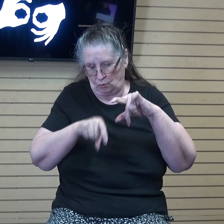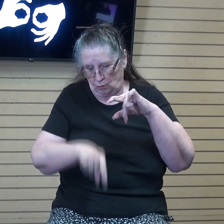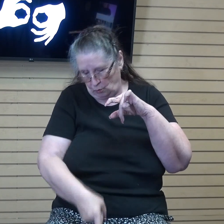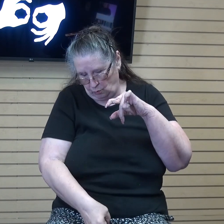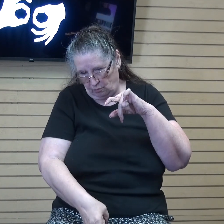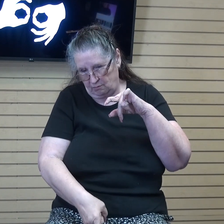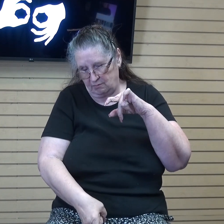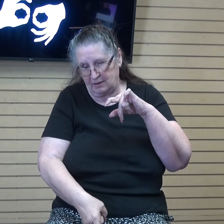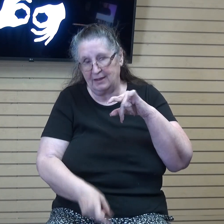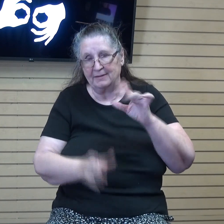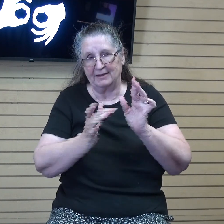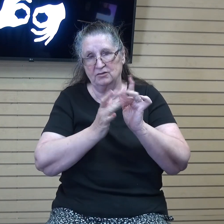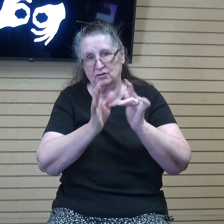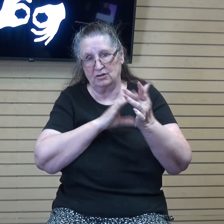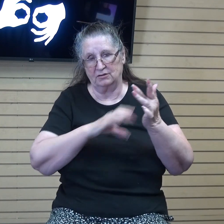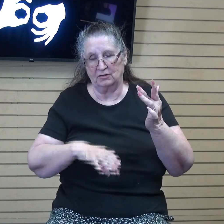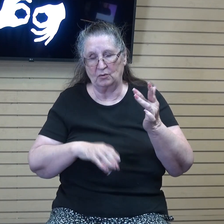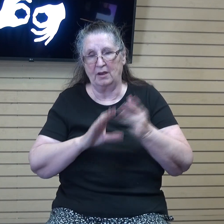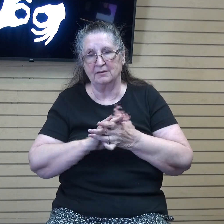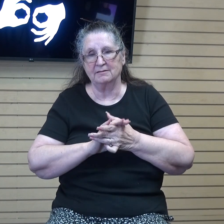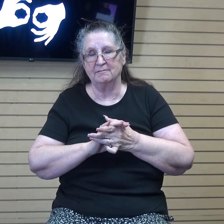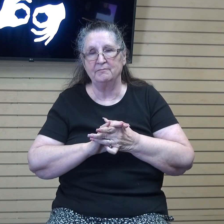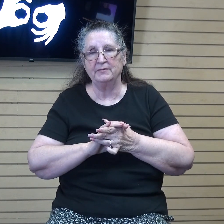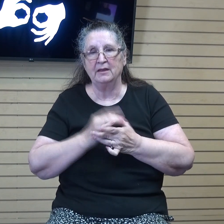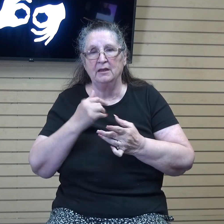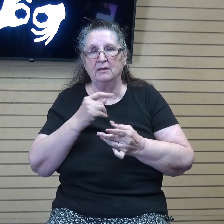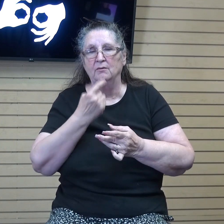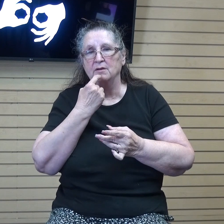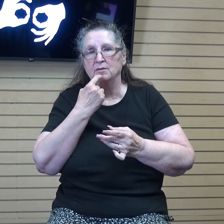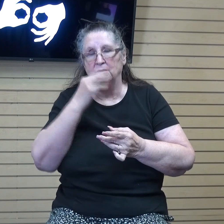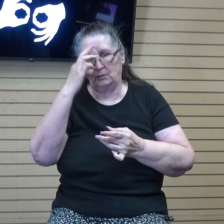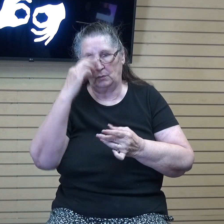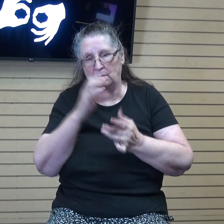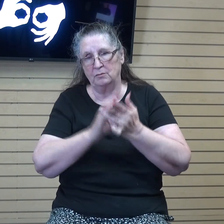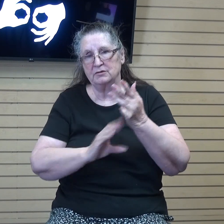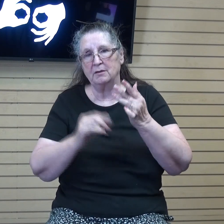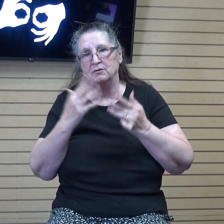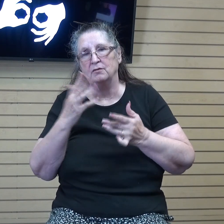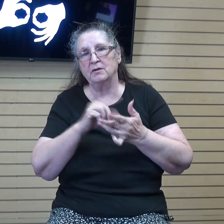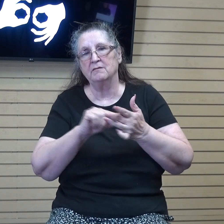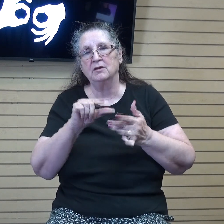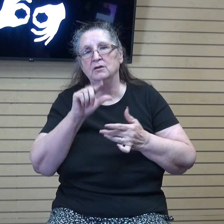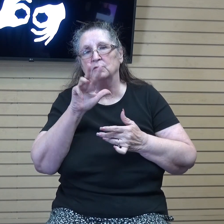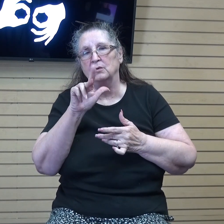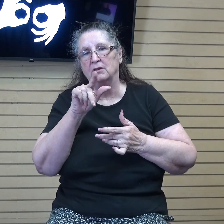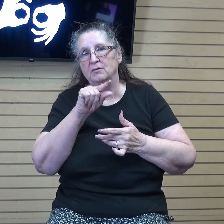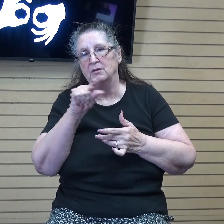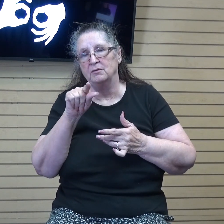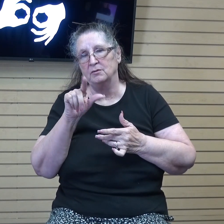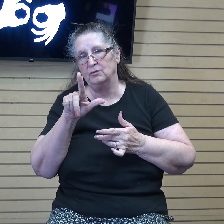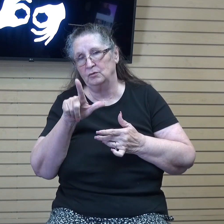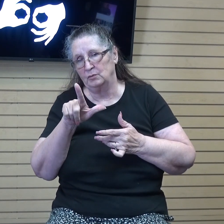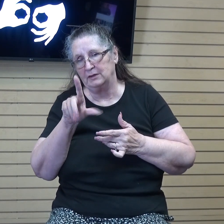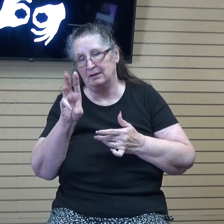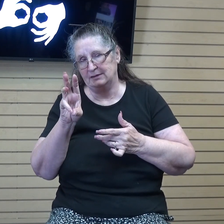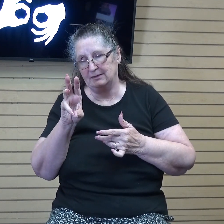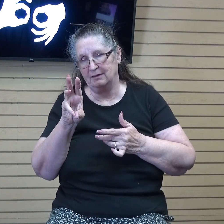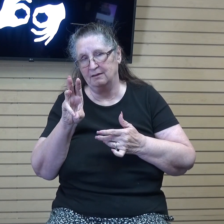here is Jesus Christ. We are told in Romans 3, verses 23 through 26, For all have